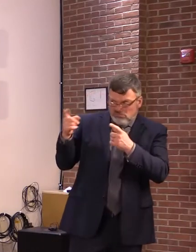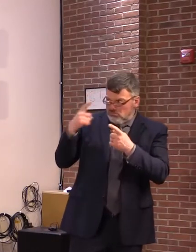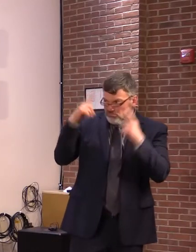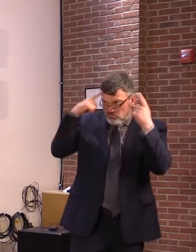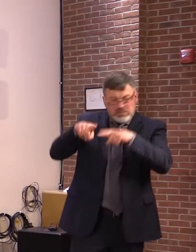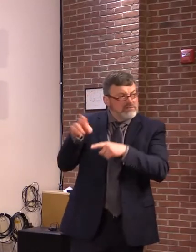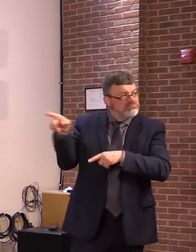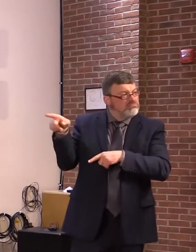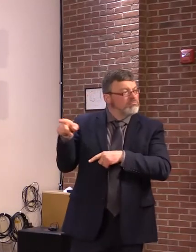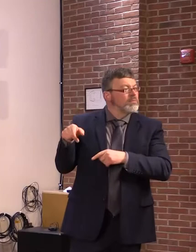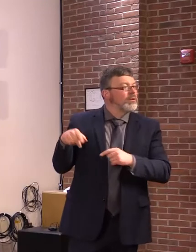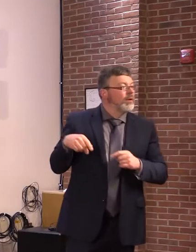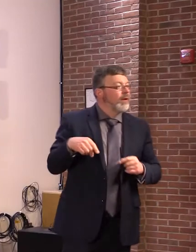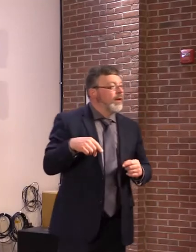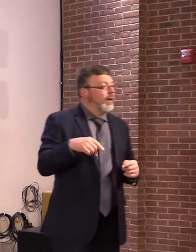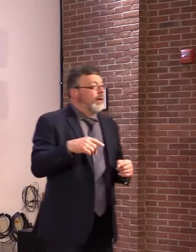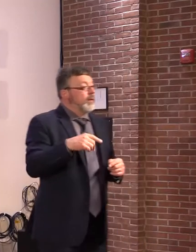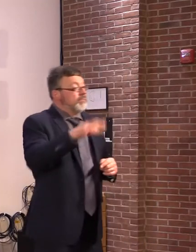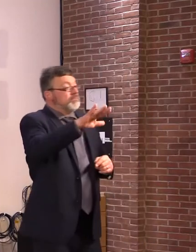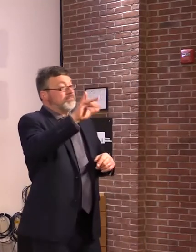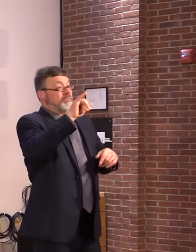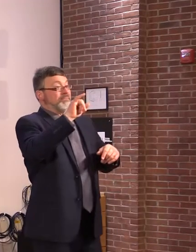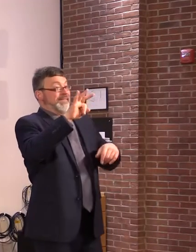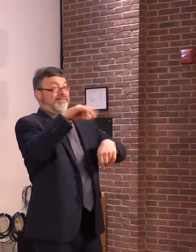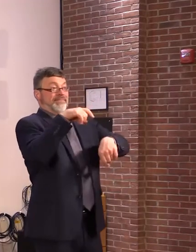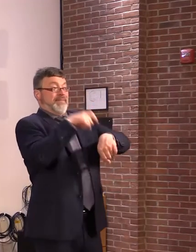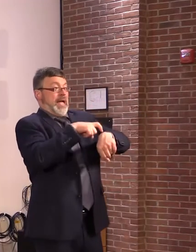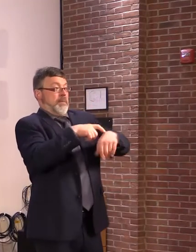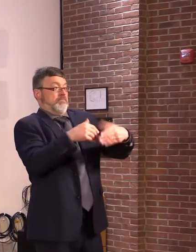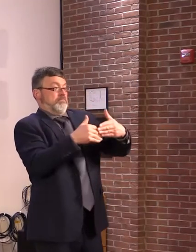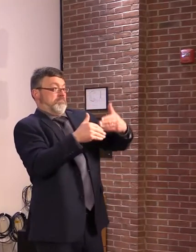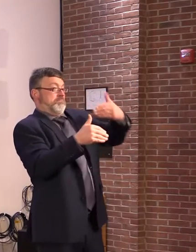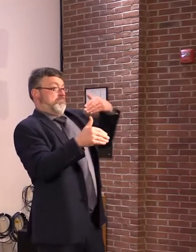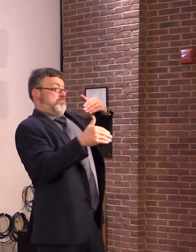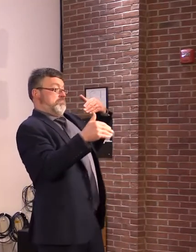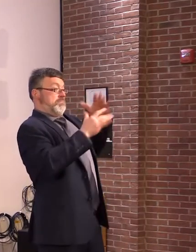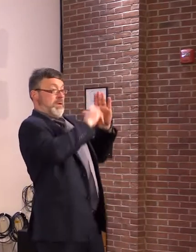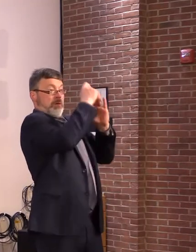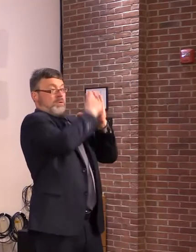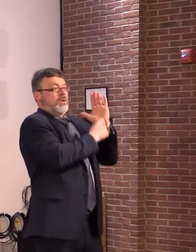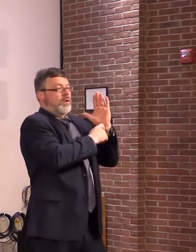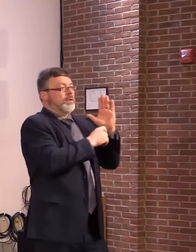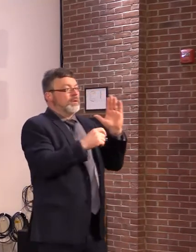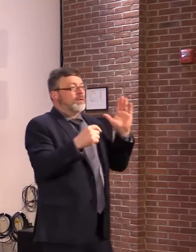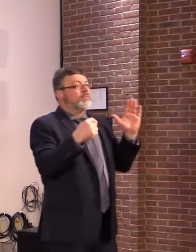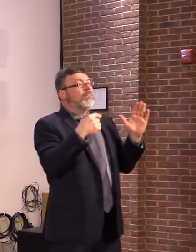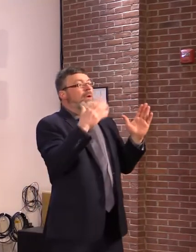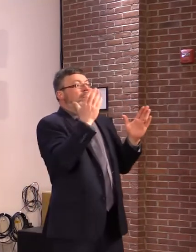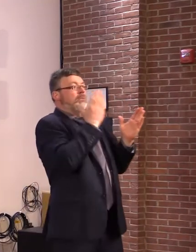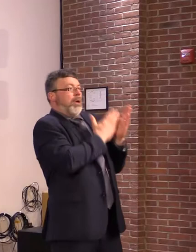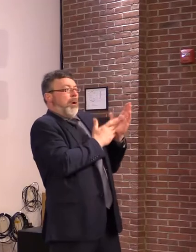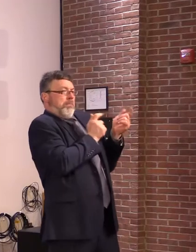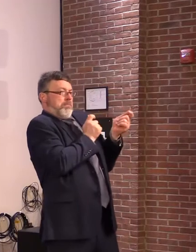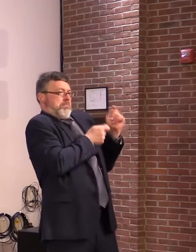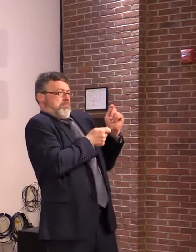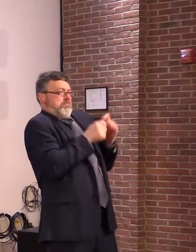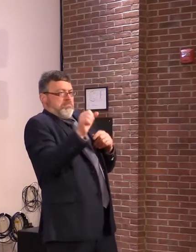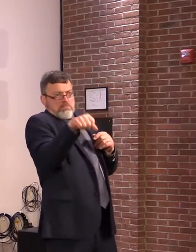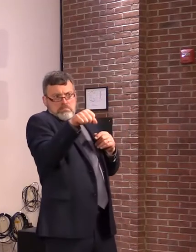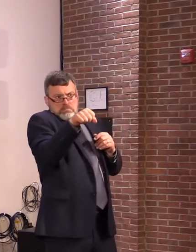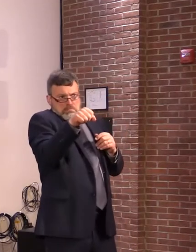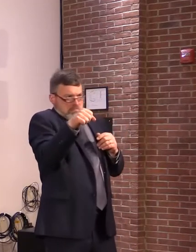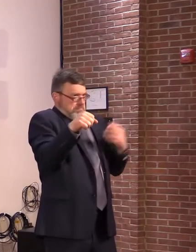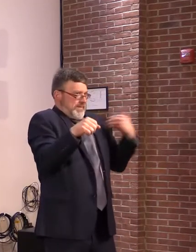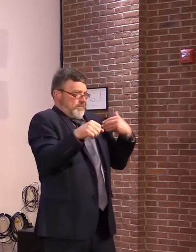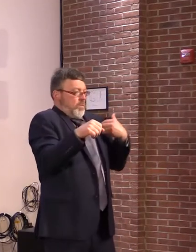at some of the housing bills that we introduced, we had some Act 250 changes within that. That's what